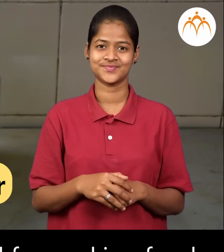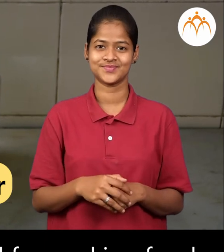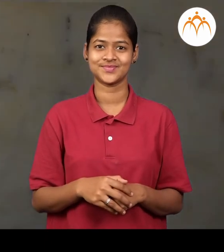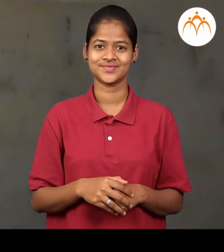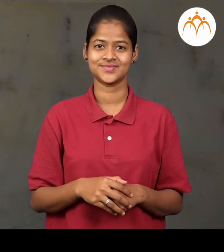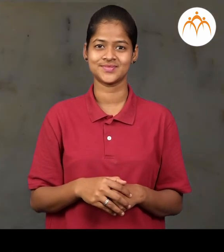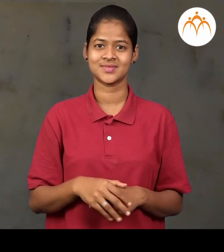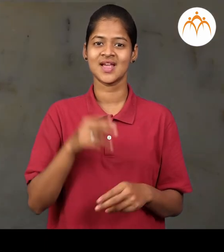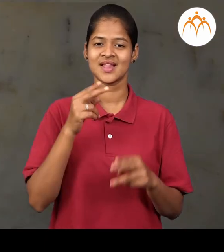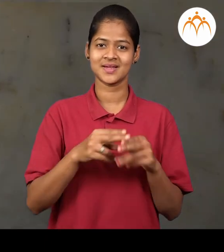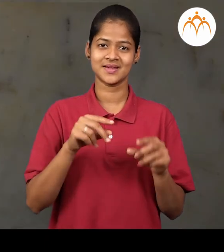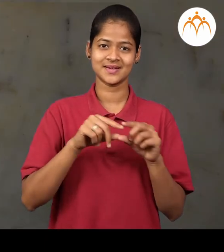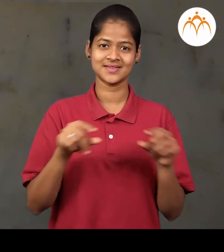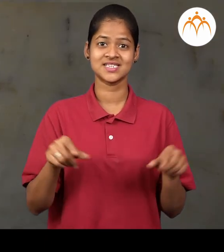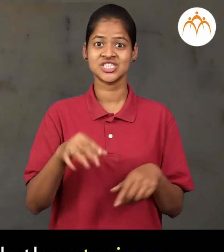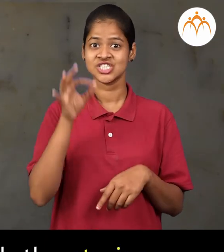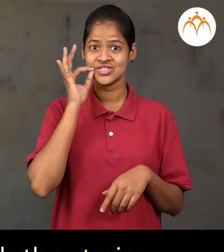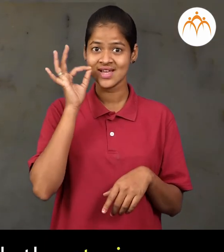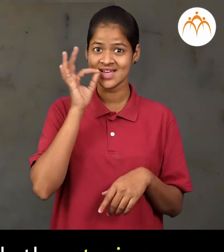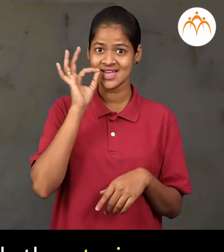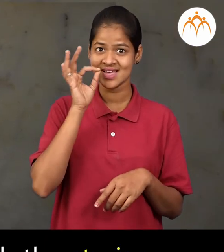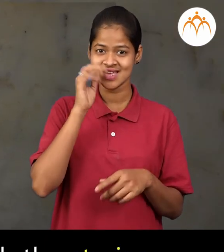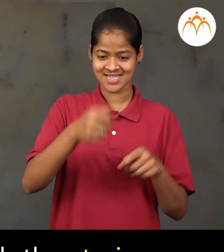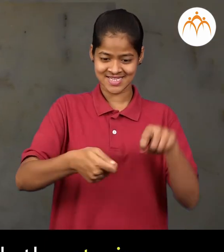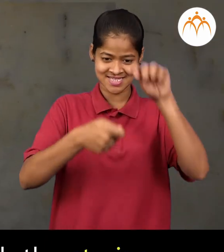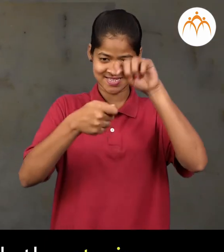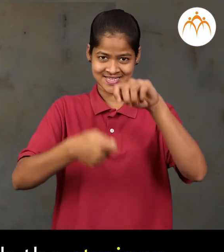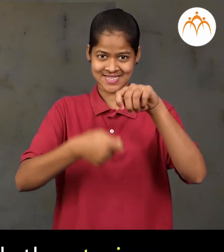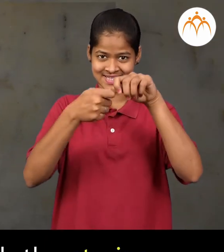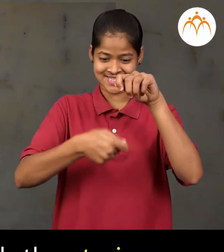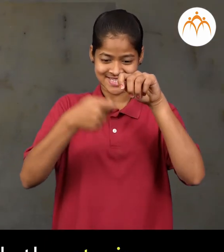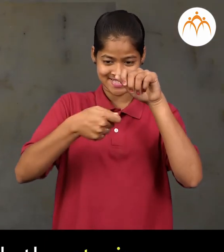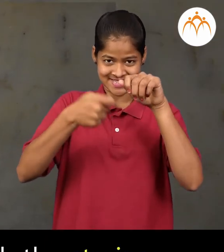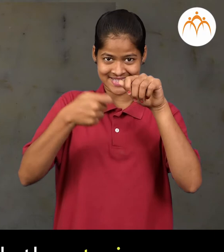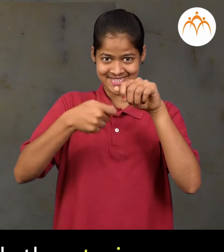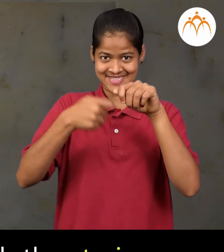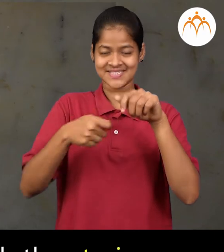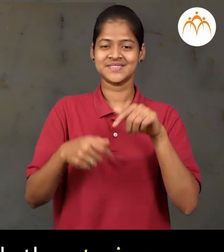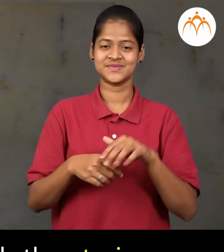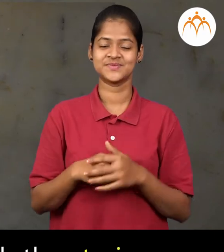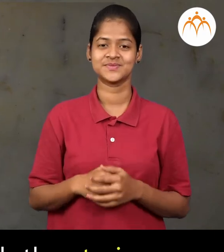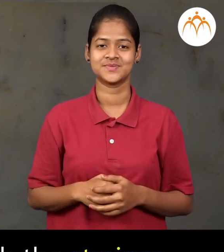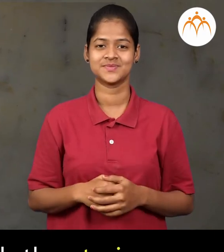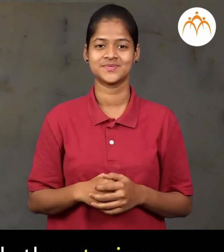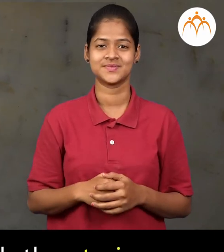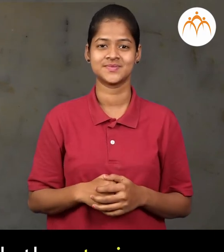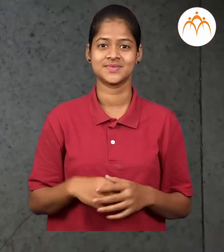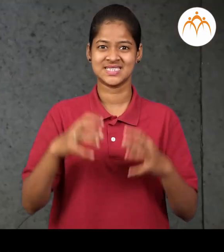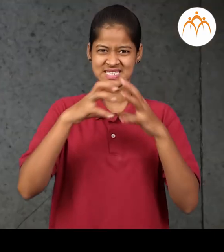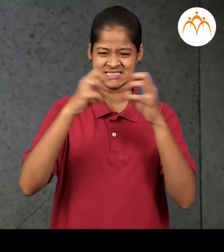Strainer tea is strained with the strainer. Scrubber